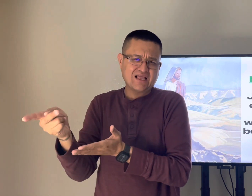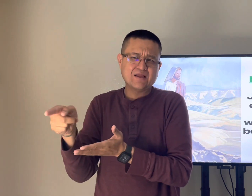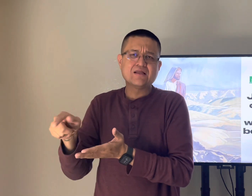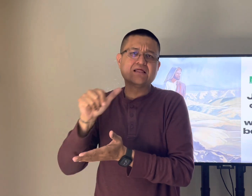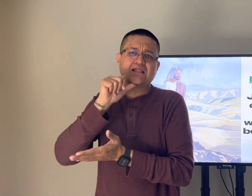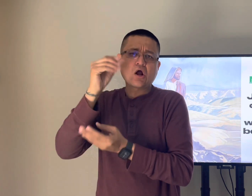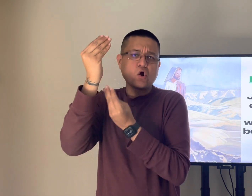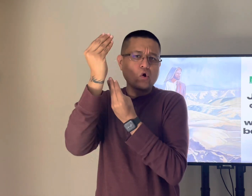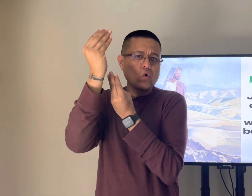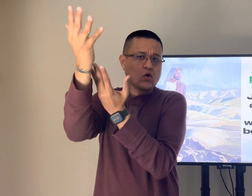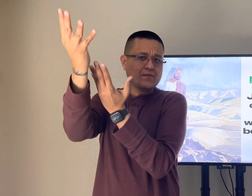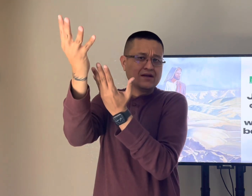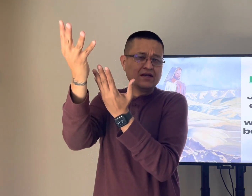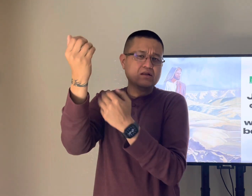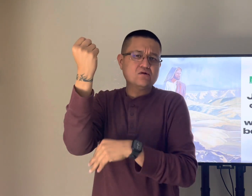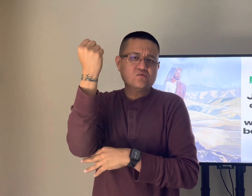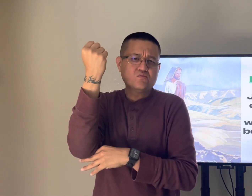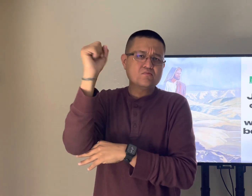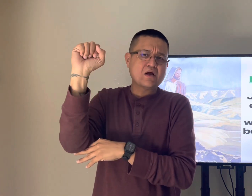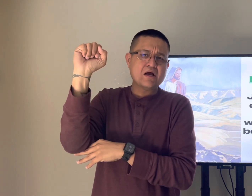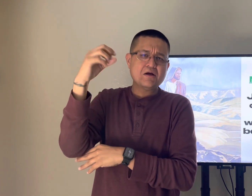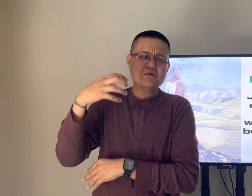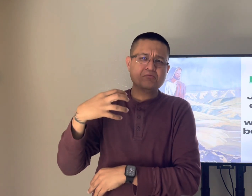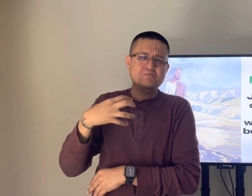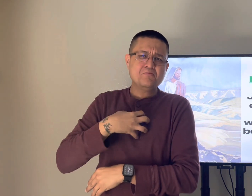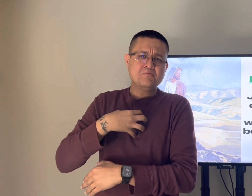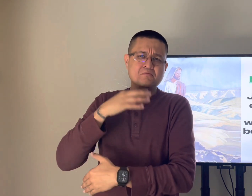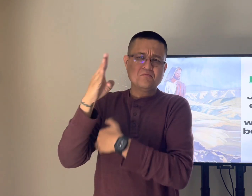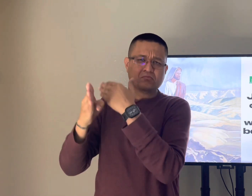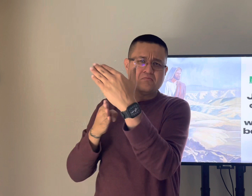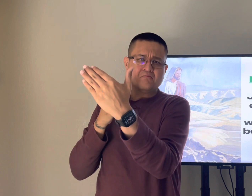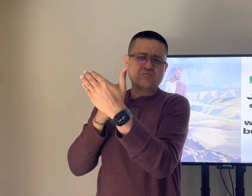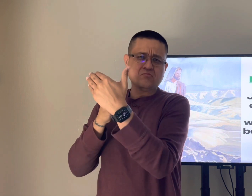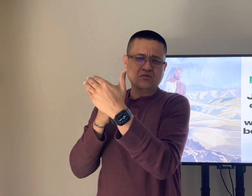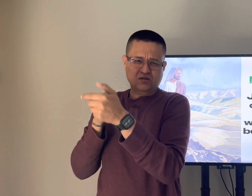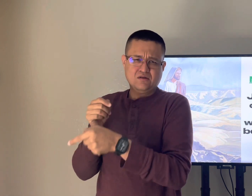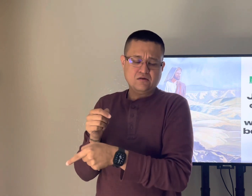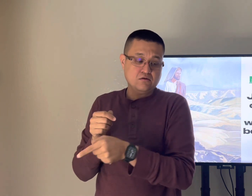again israel you know they failed they didn't obey they rebelled and they complained against god